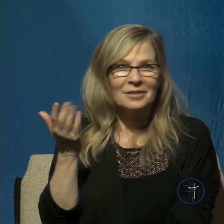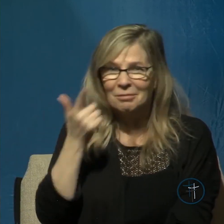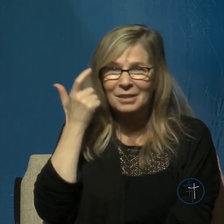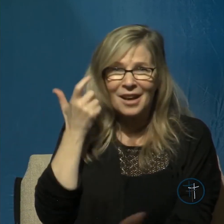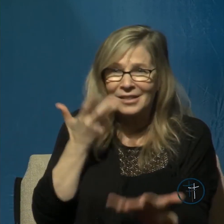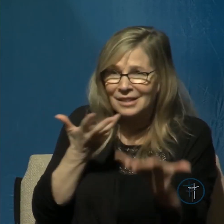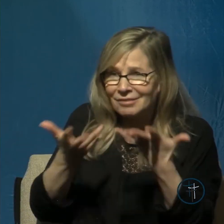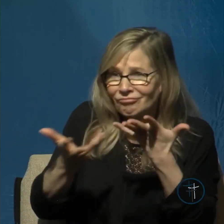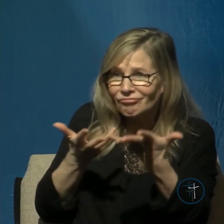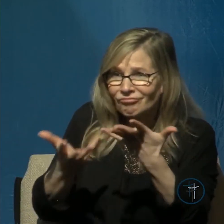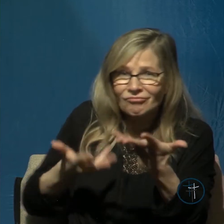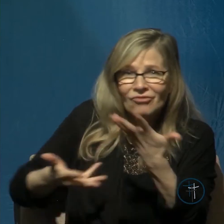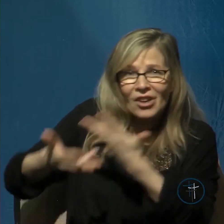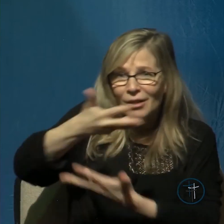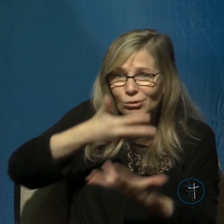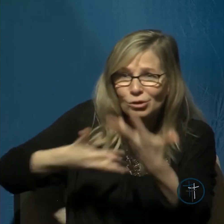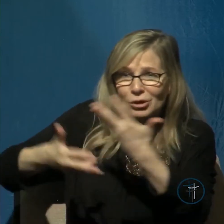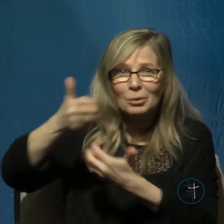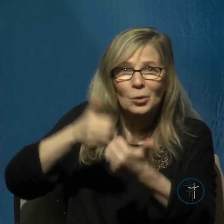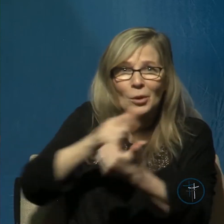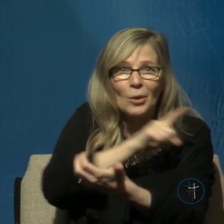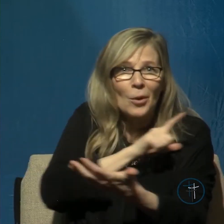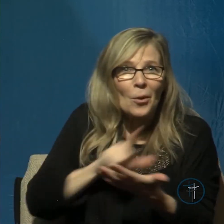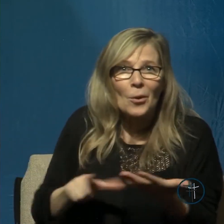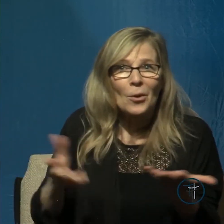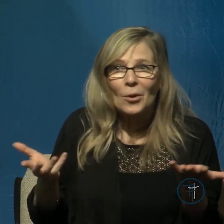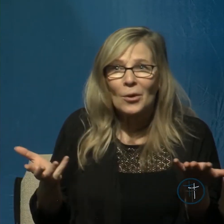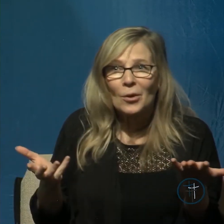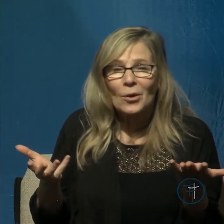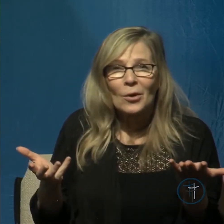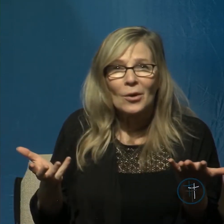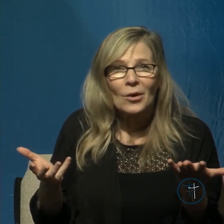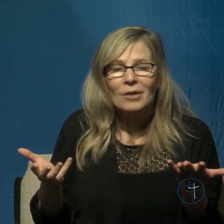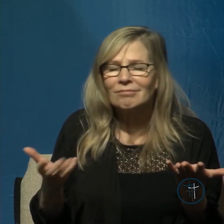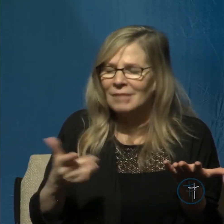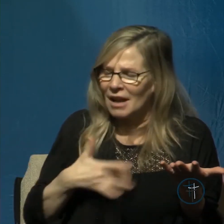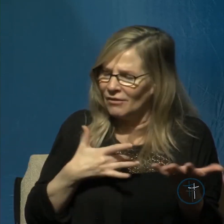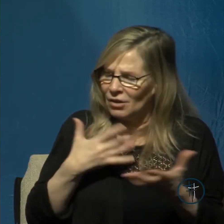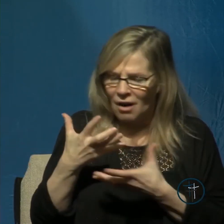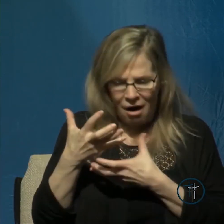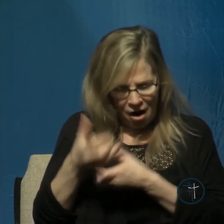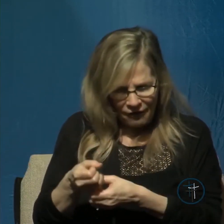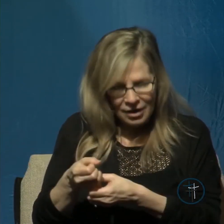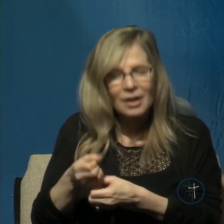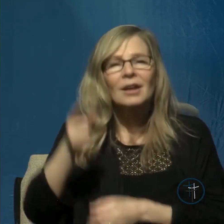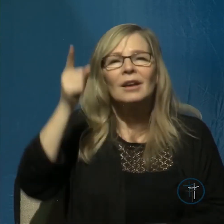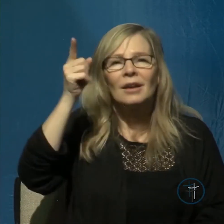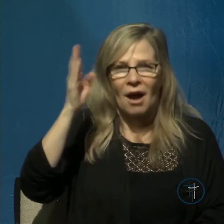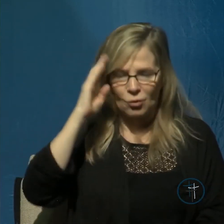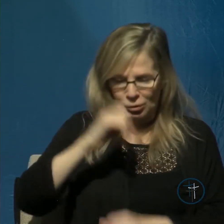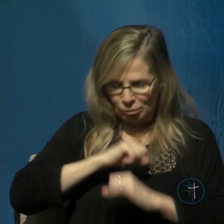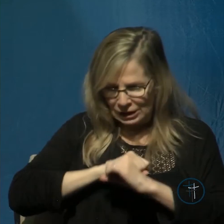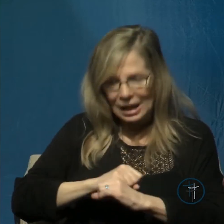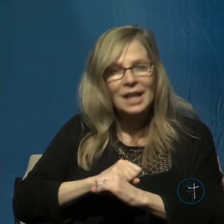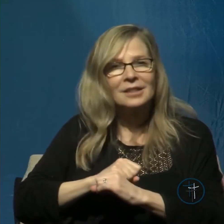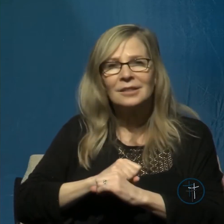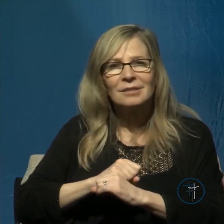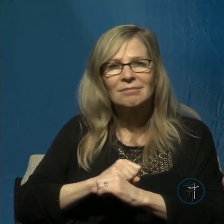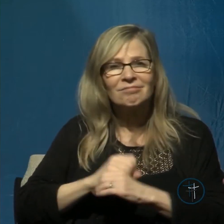Lord excuse me he is sure that God will protect him so he is unafraid of what might